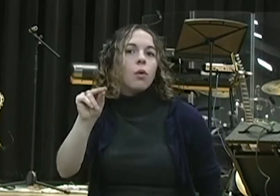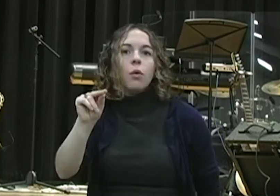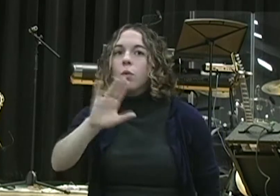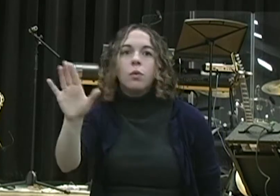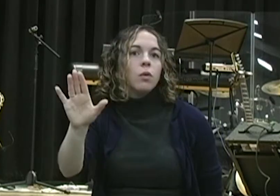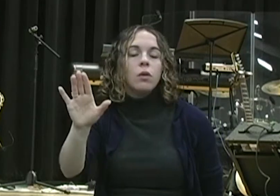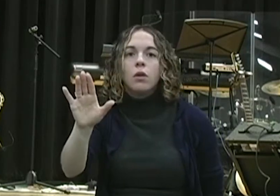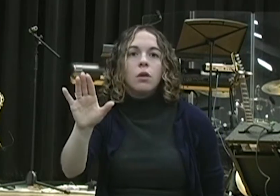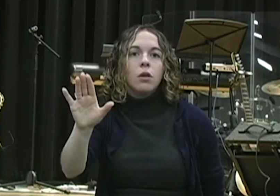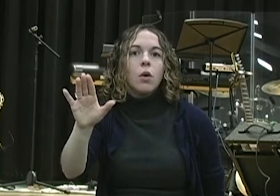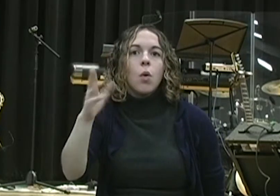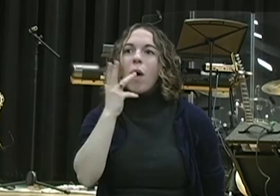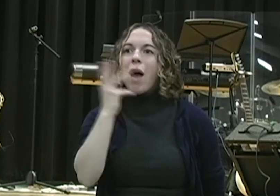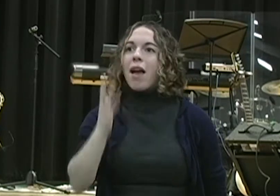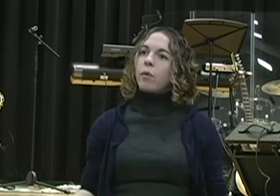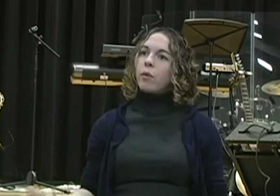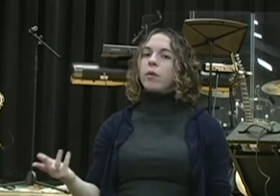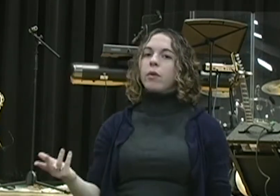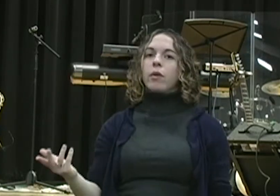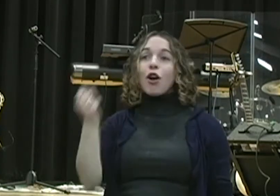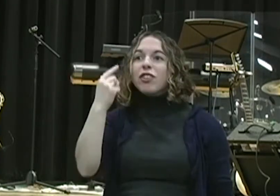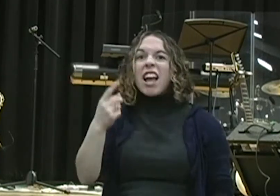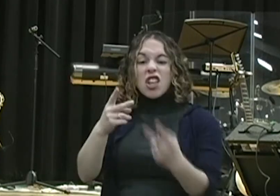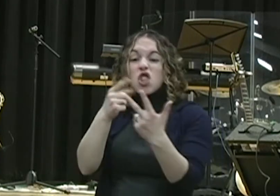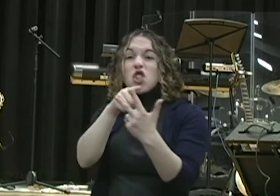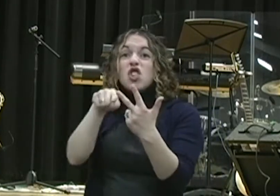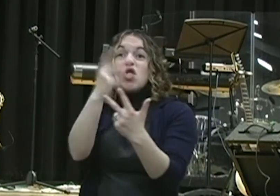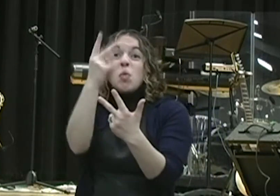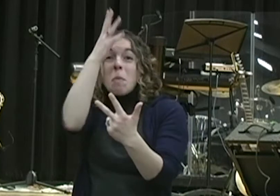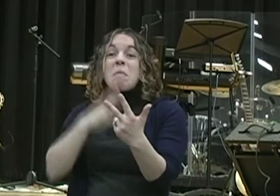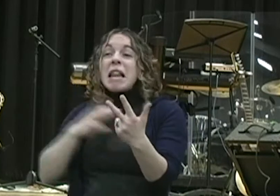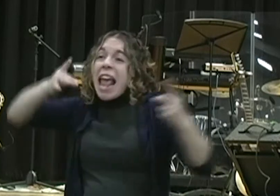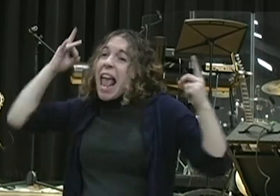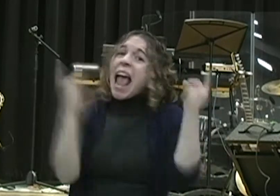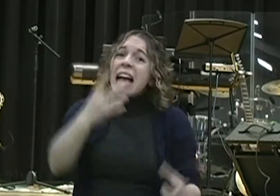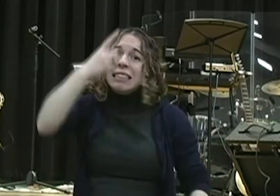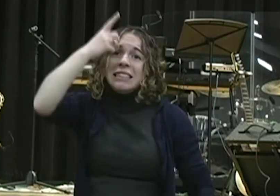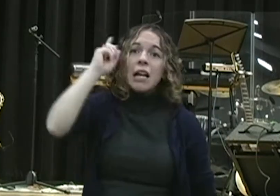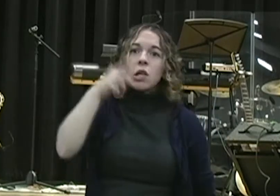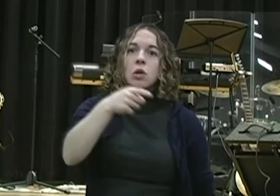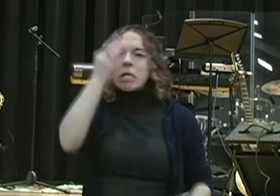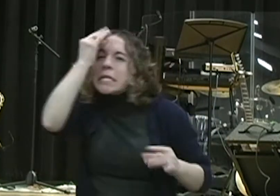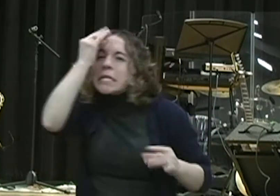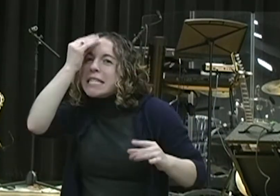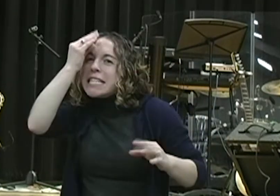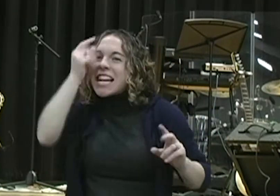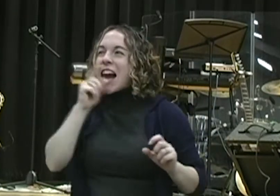to try to keep him from prayer. And the punishment, if he would go to pray, would be death. And he didn't even allow that